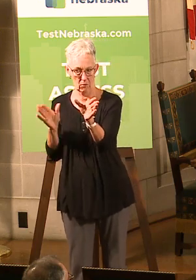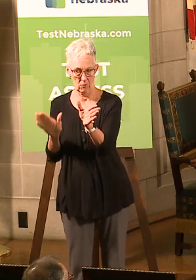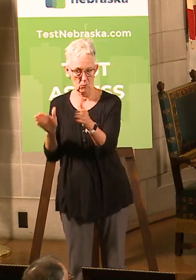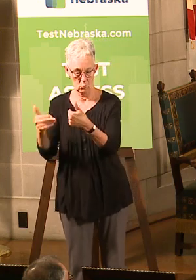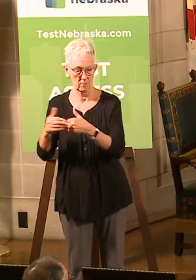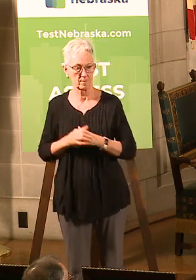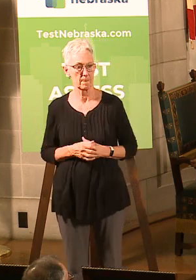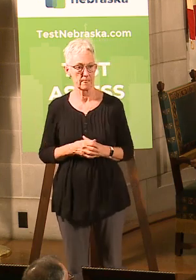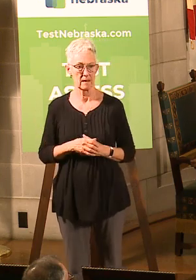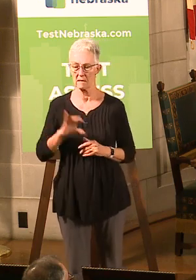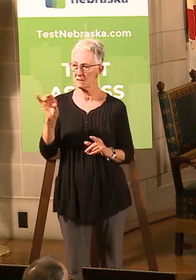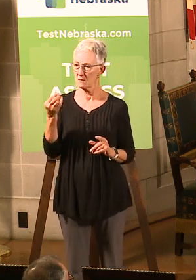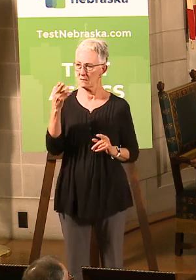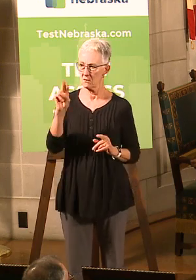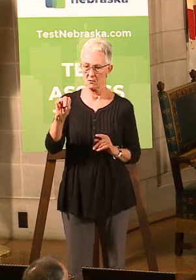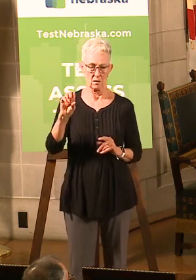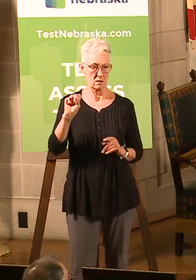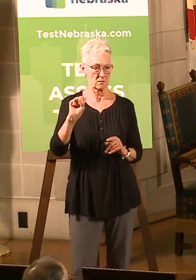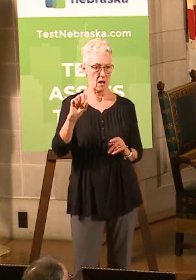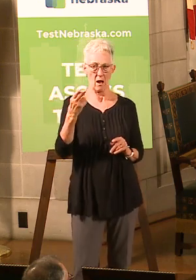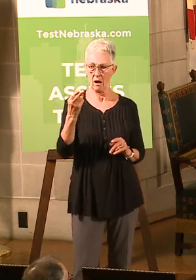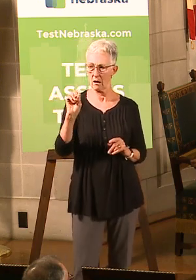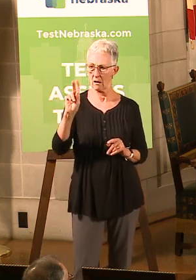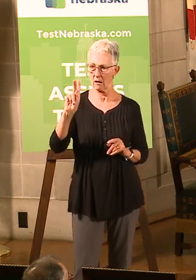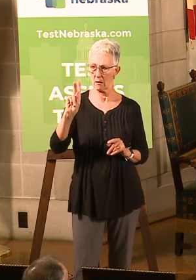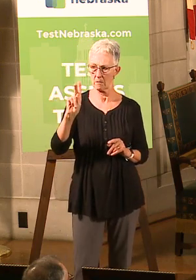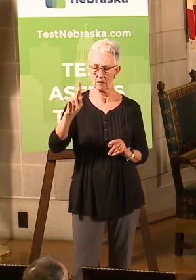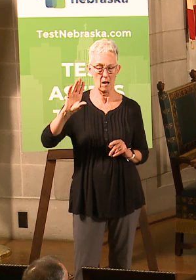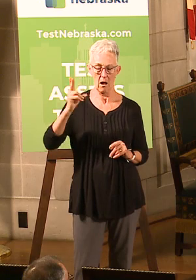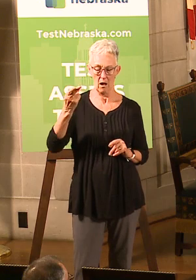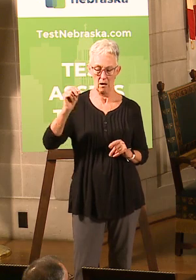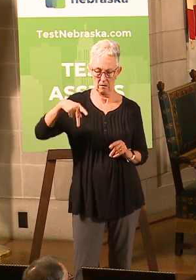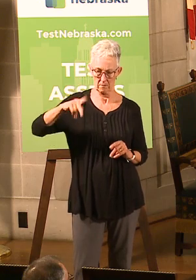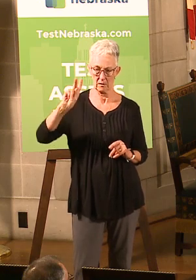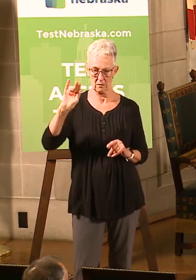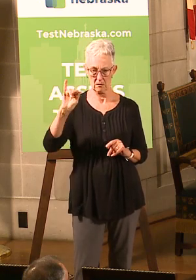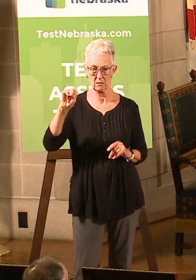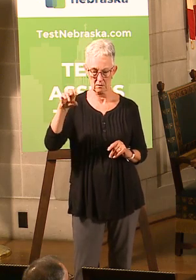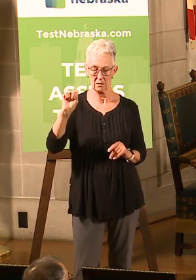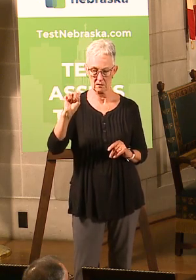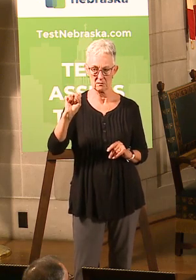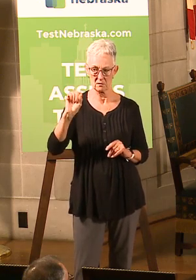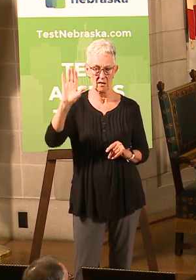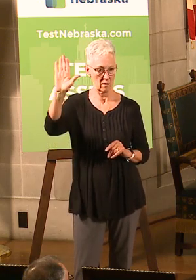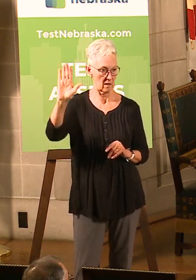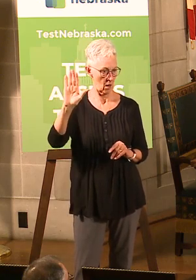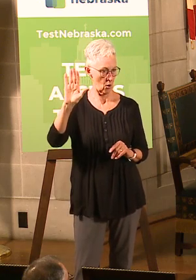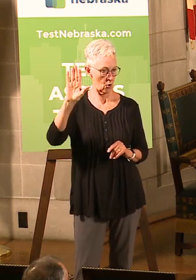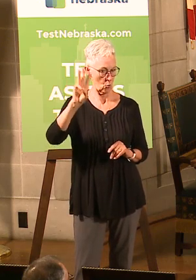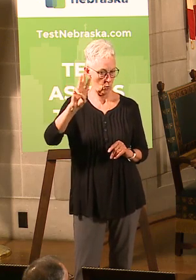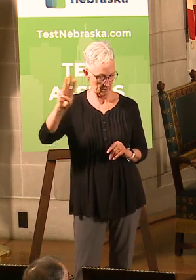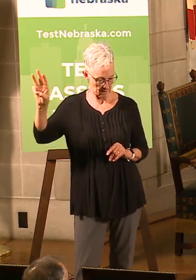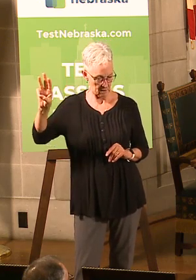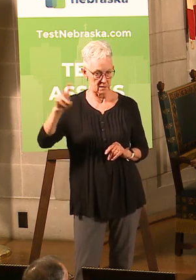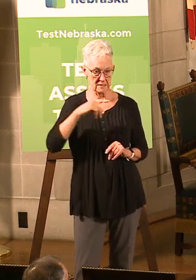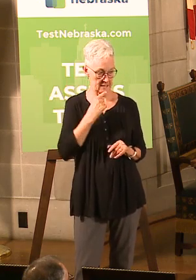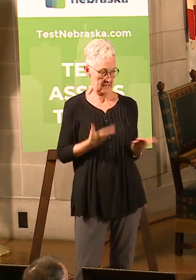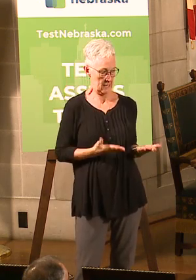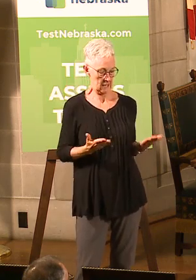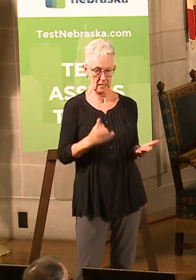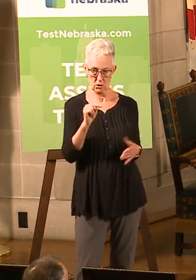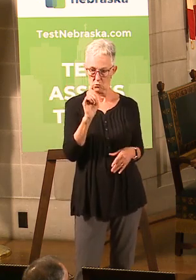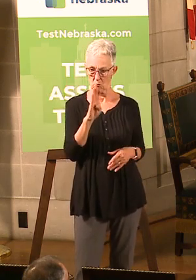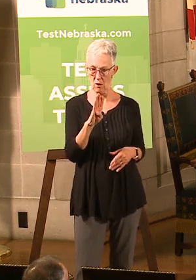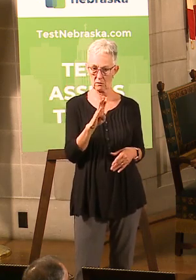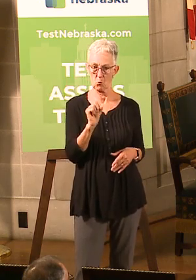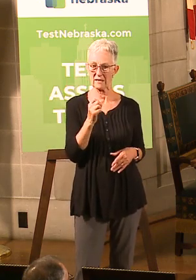website that Dr. Lawler shared with our group on our daily call that Nebraska ranked 11th